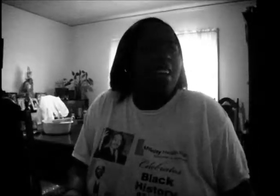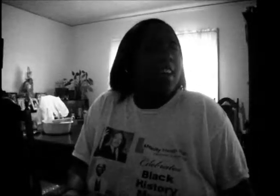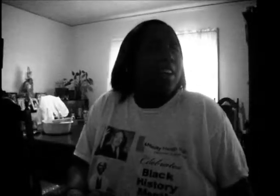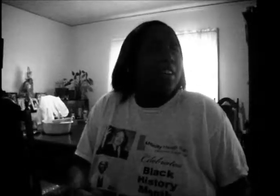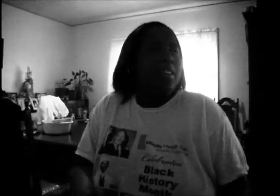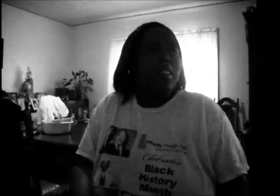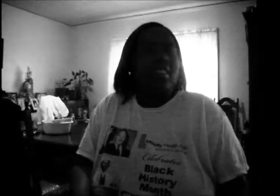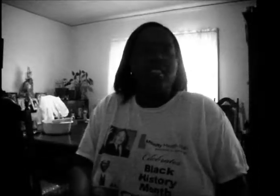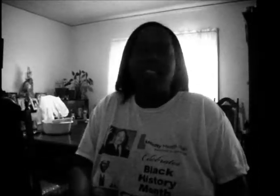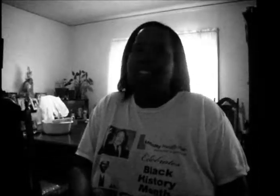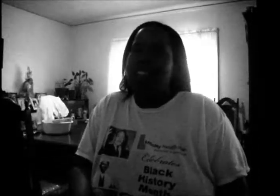Okay.